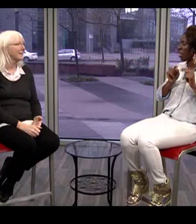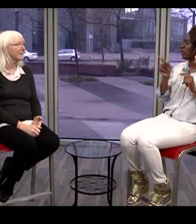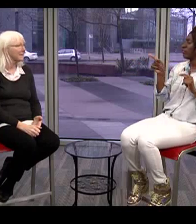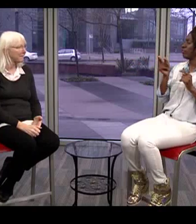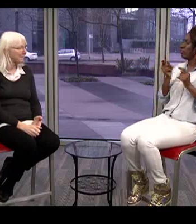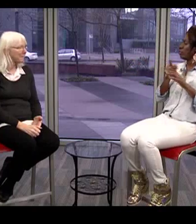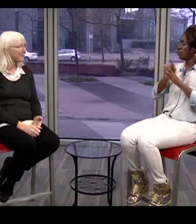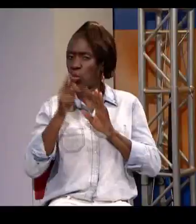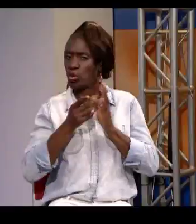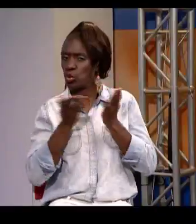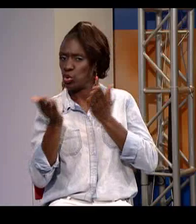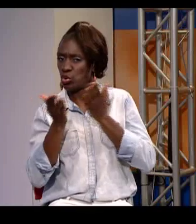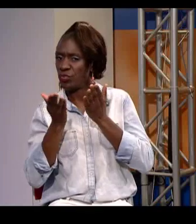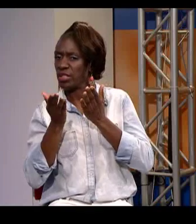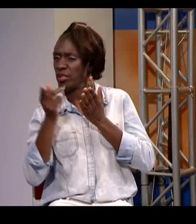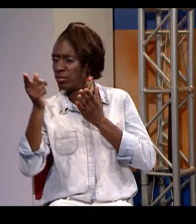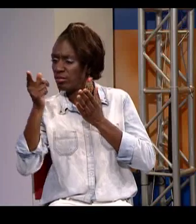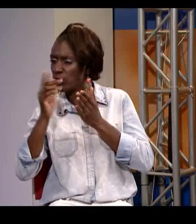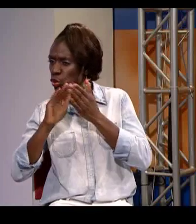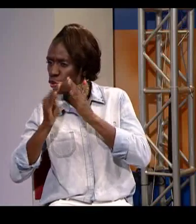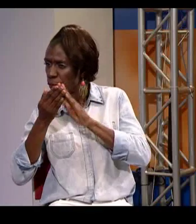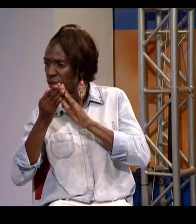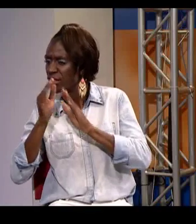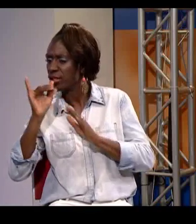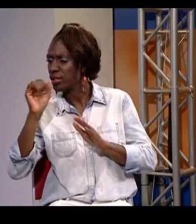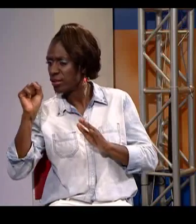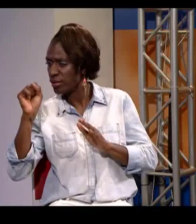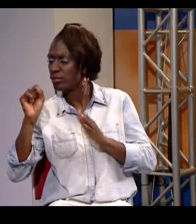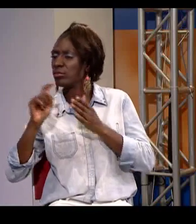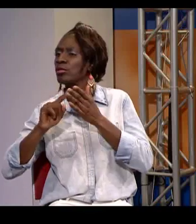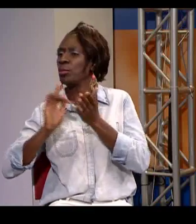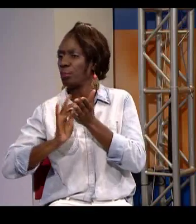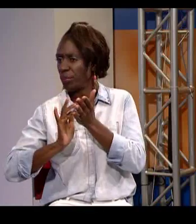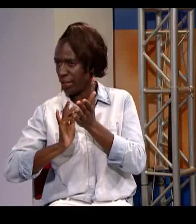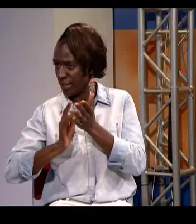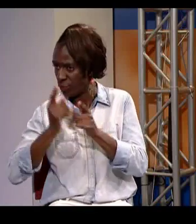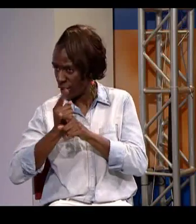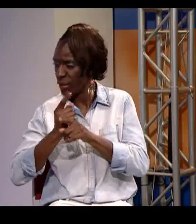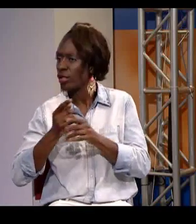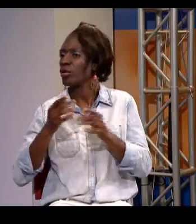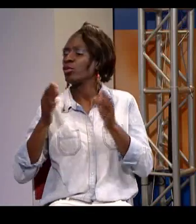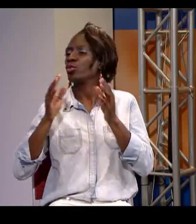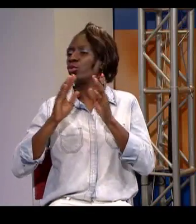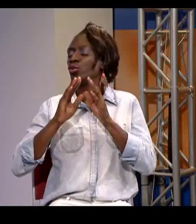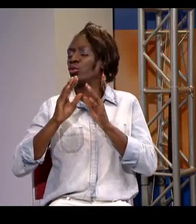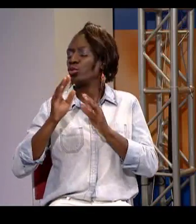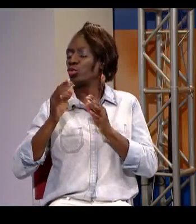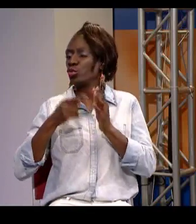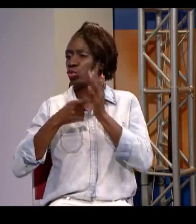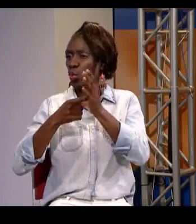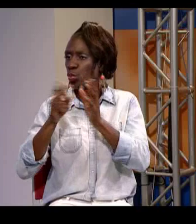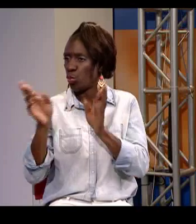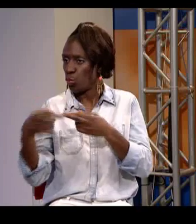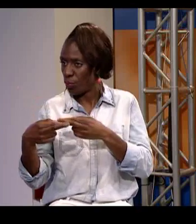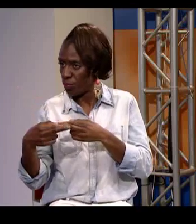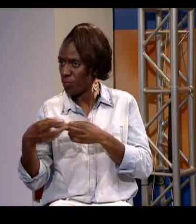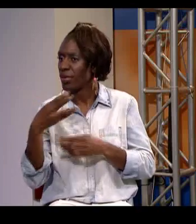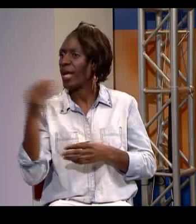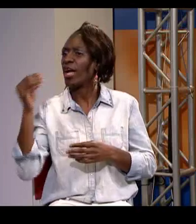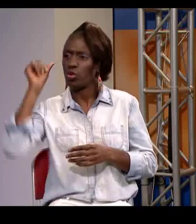So, maybe if we back up a little bit here, you were mentioning about the programs and services. You mentioned community interpreting services, medical interpreting services, and that